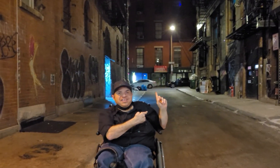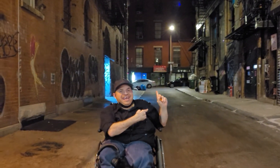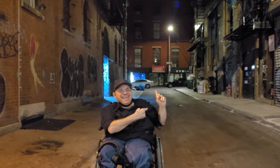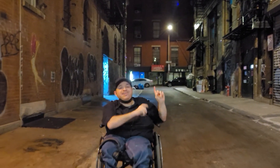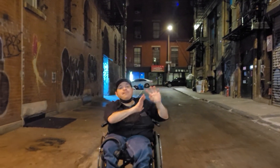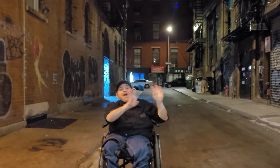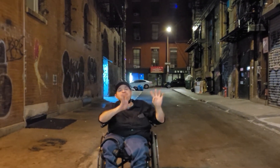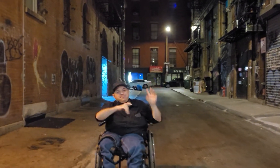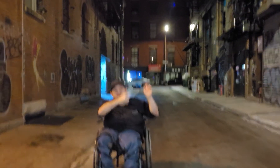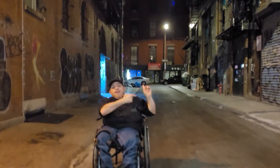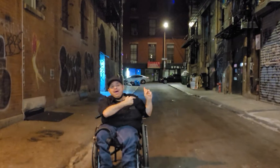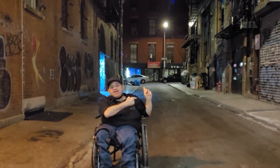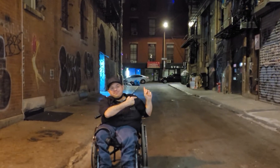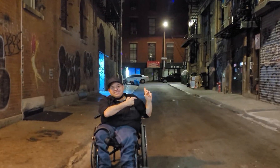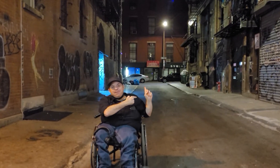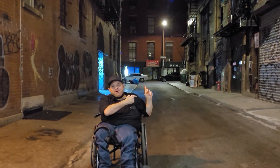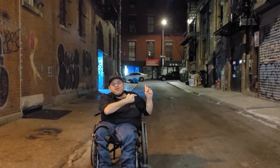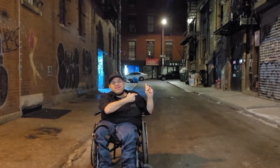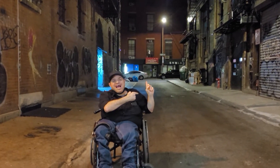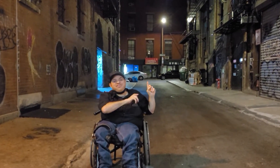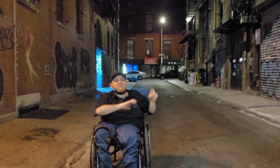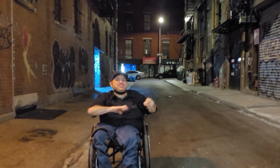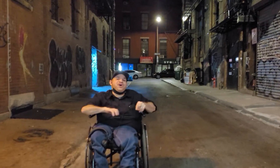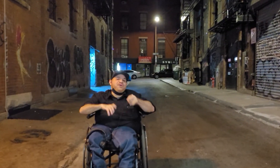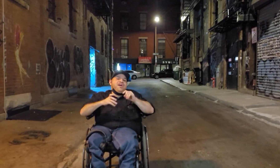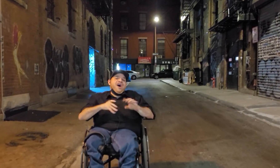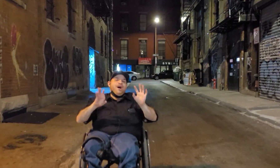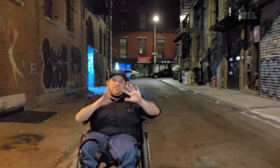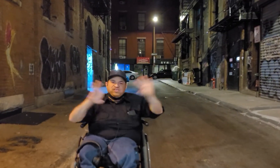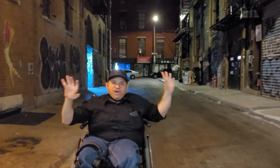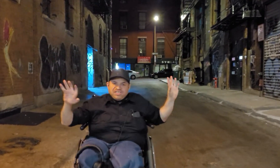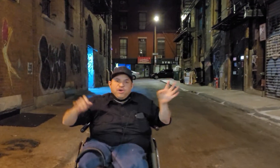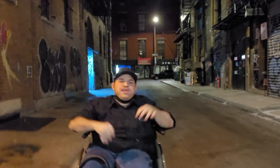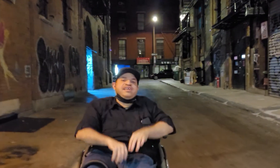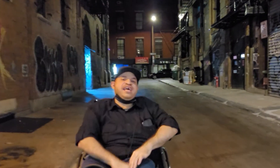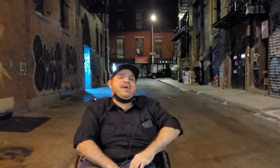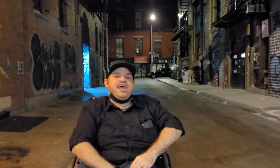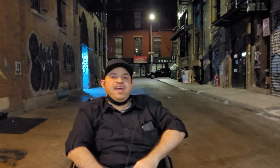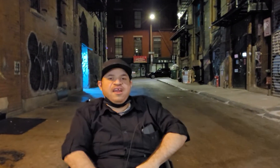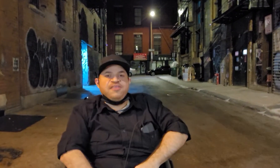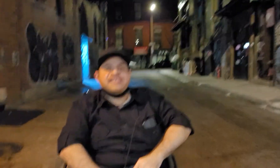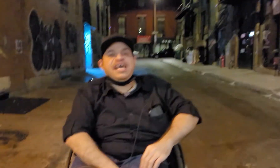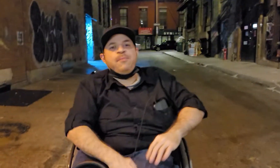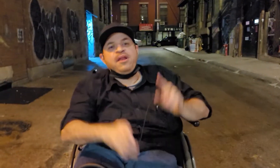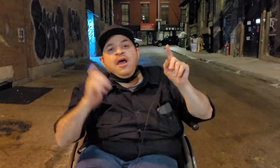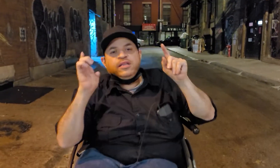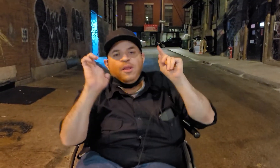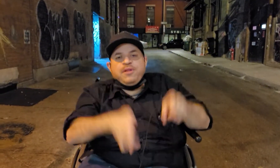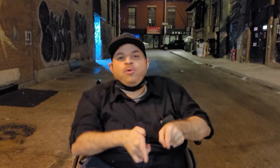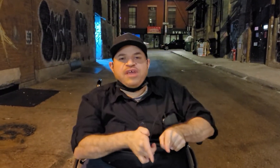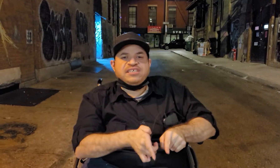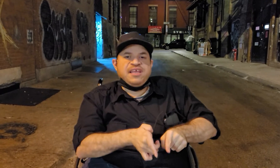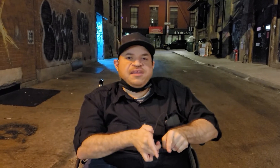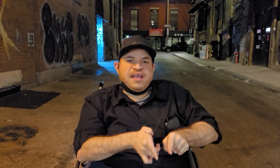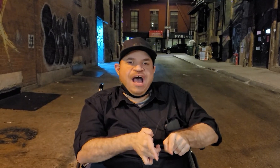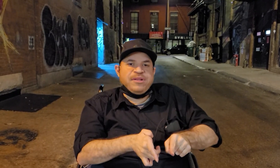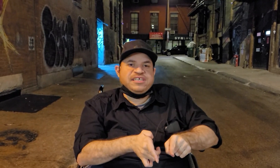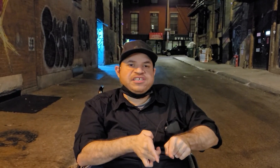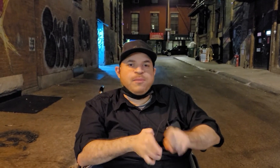not batman but batman's parents are murdered in gotham's show um just want to show you guys that and uh that's that man let me know what you guys think in the comment section about